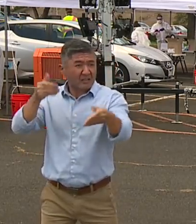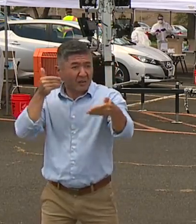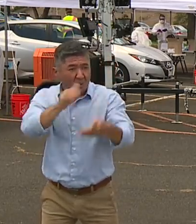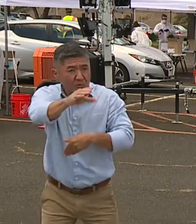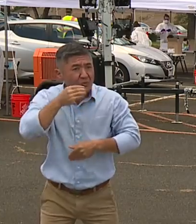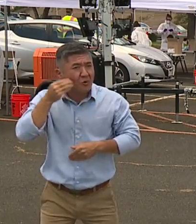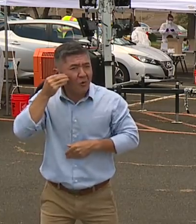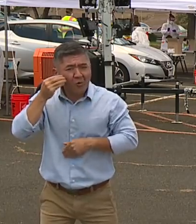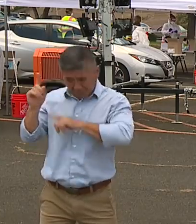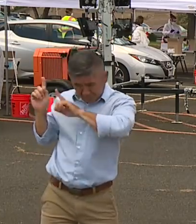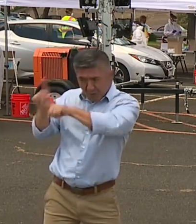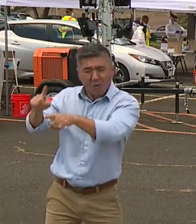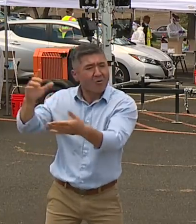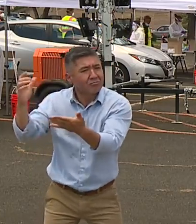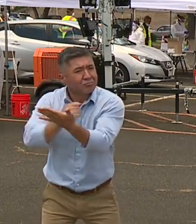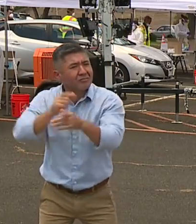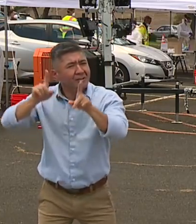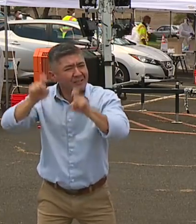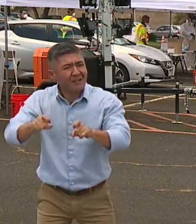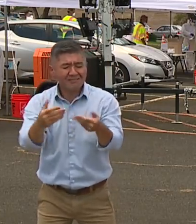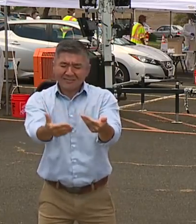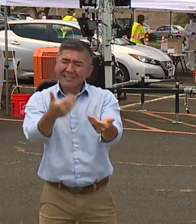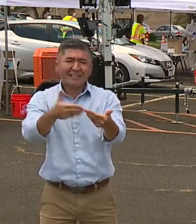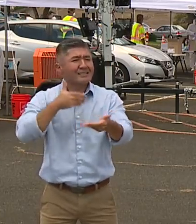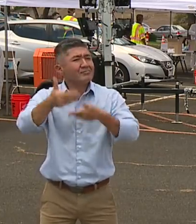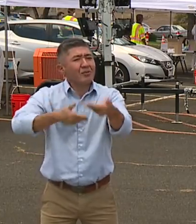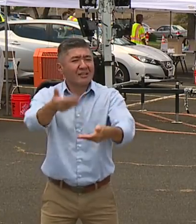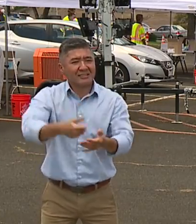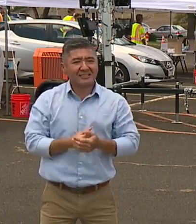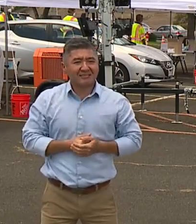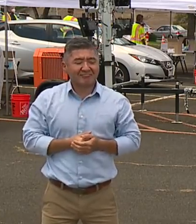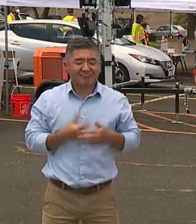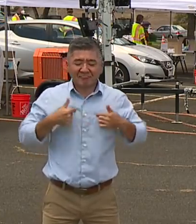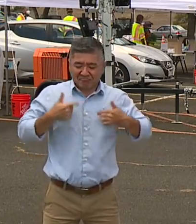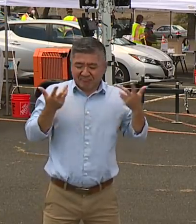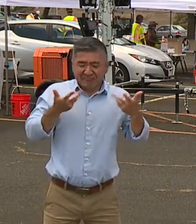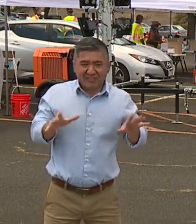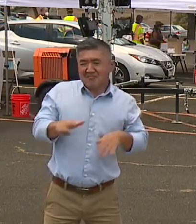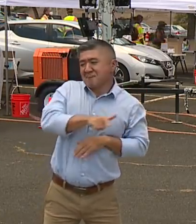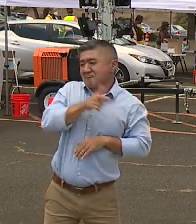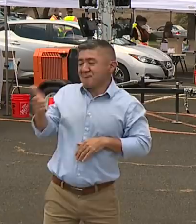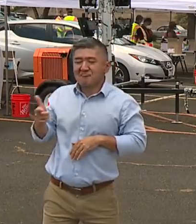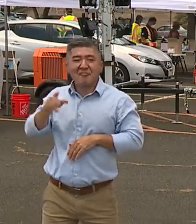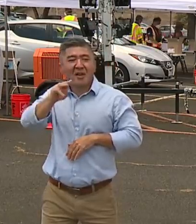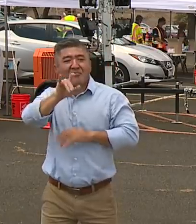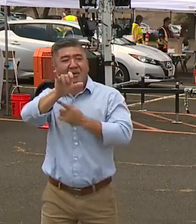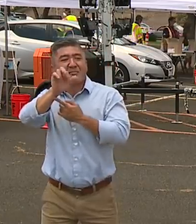process and make it easier for you. With that, I'll turn it back over to the mayor and then we'll take questions.